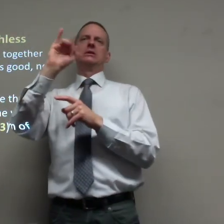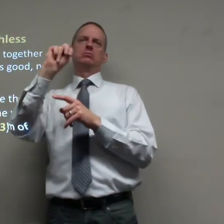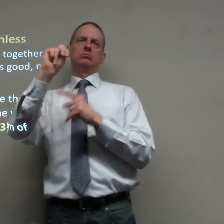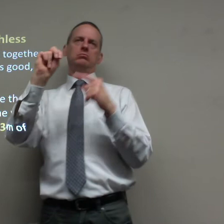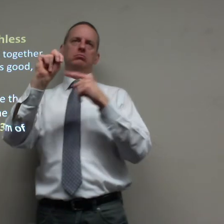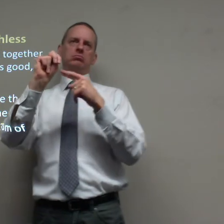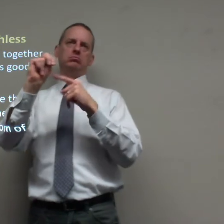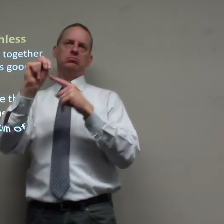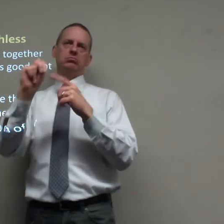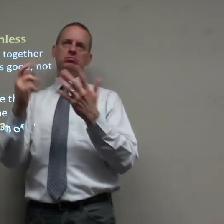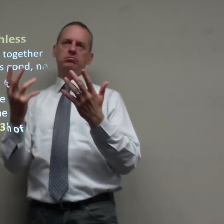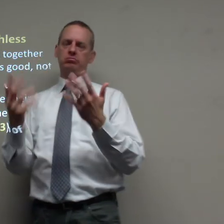people are wholesome